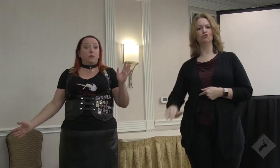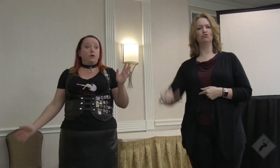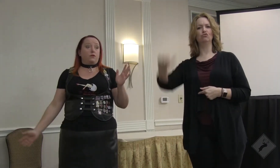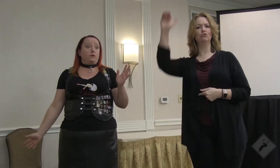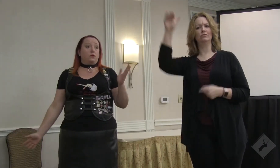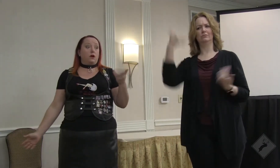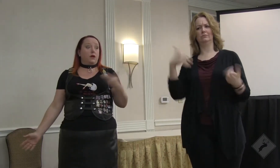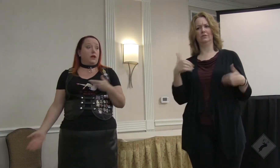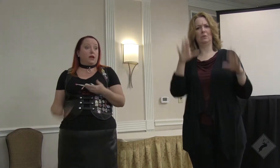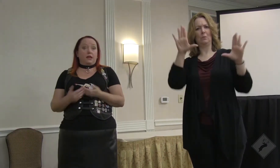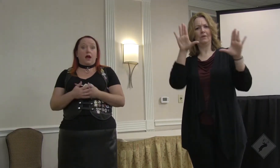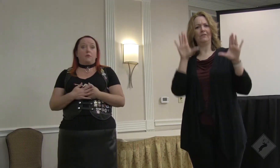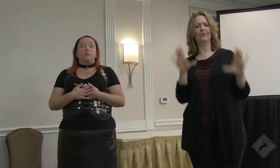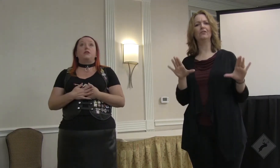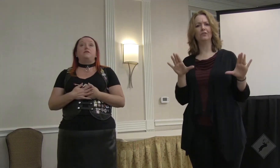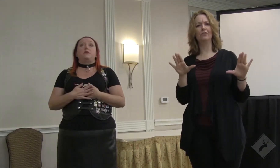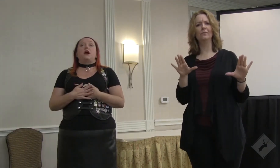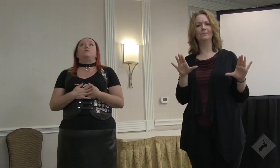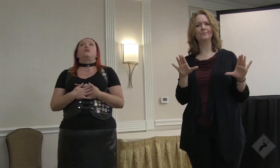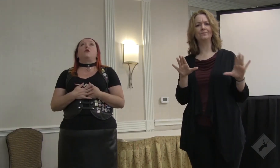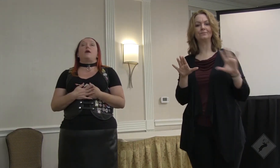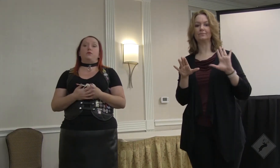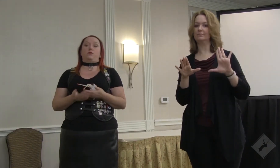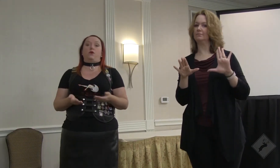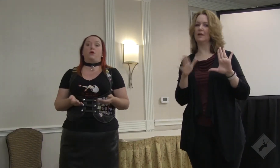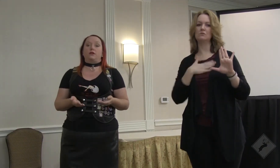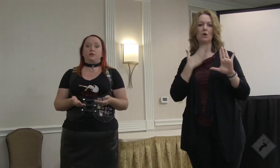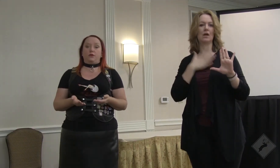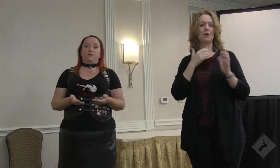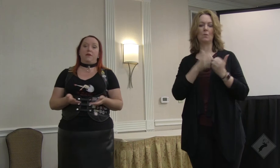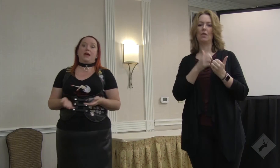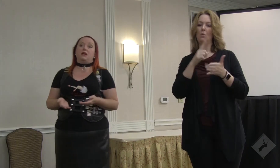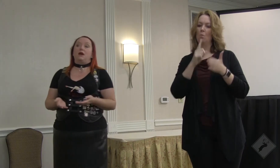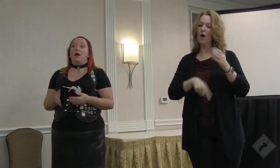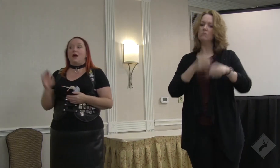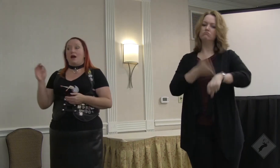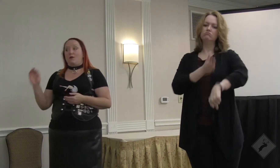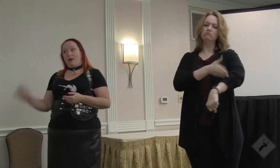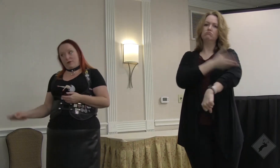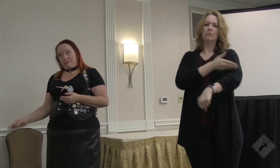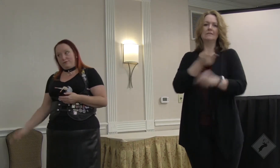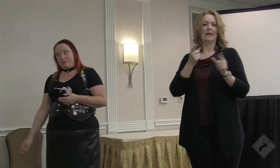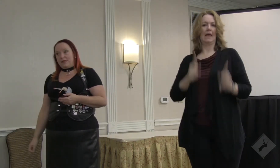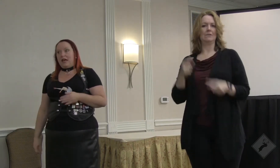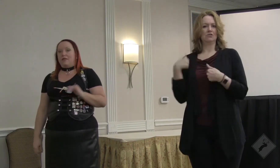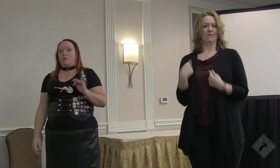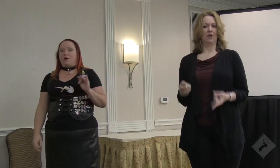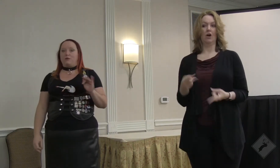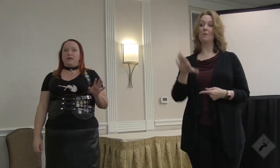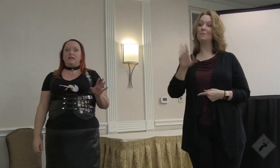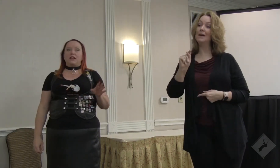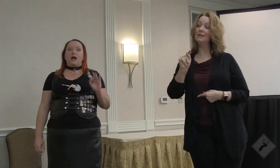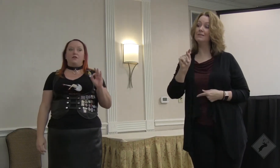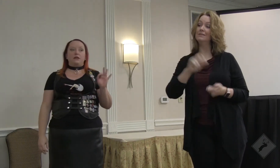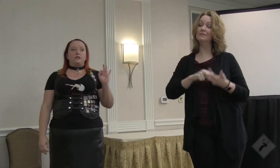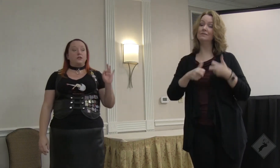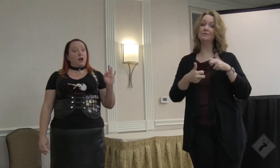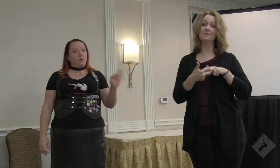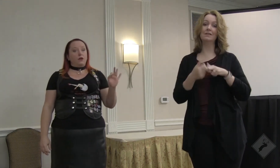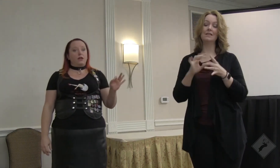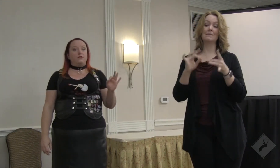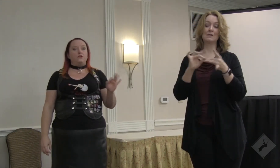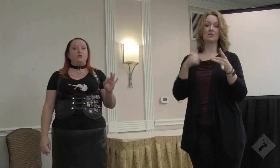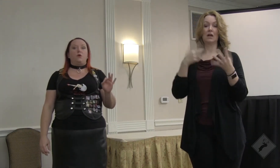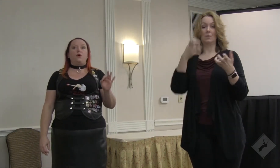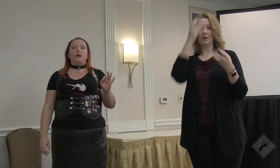And it's been wonderful. mean, it, believe me, I'm so happy with the progress that we have made. However, the problem is the message